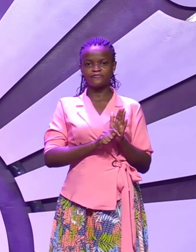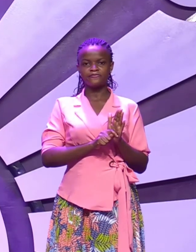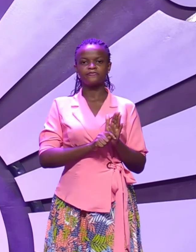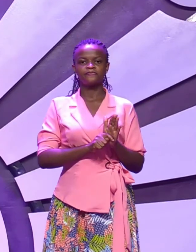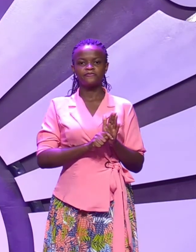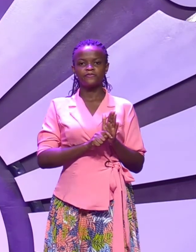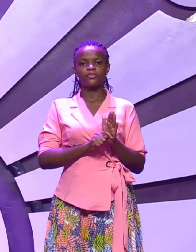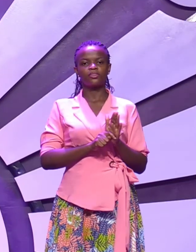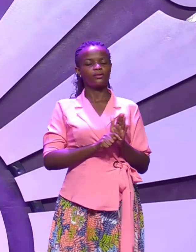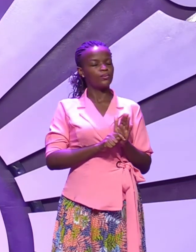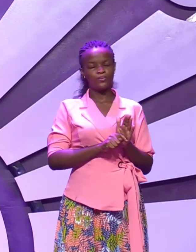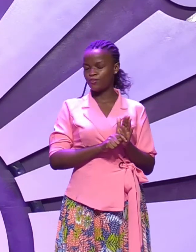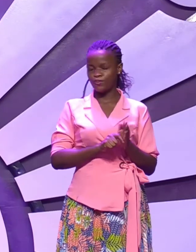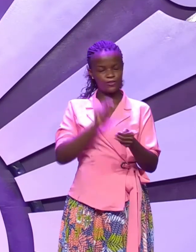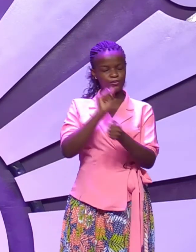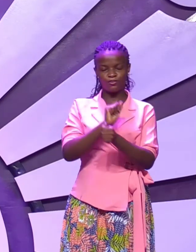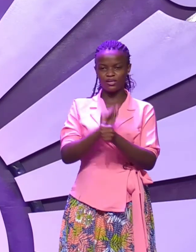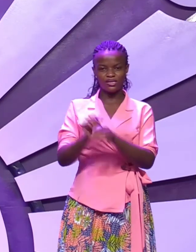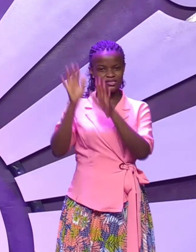this man suffered for Christ